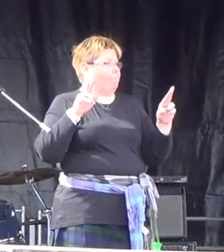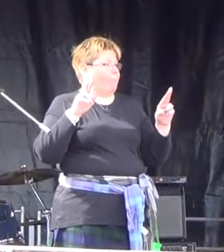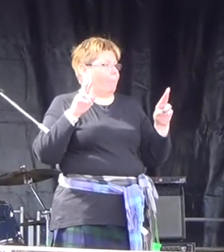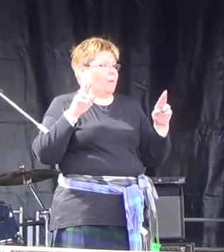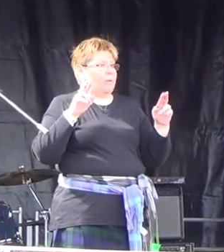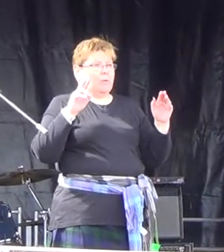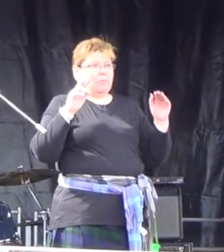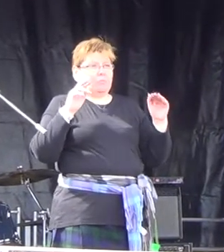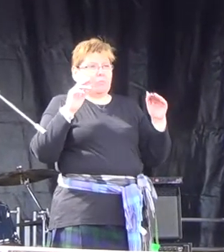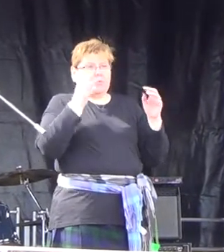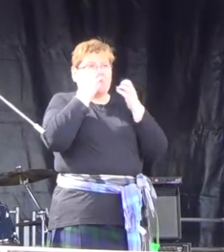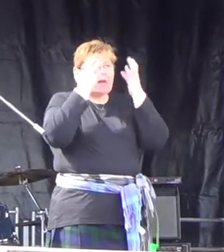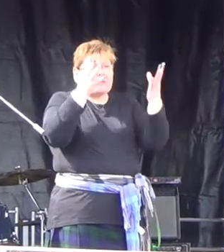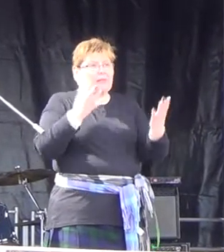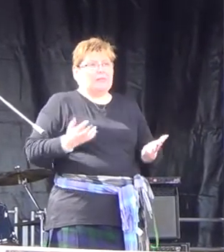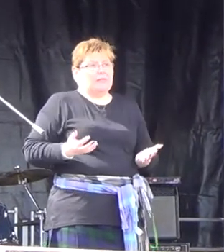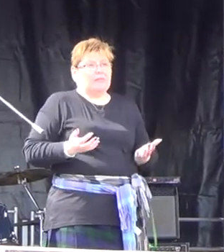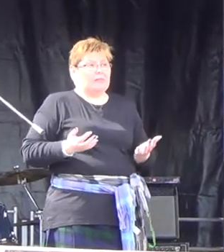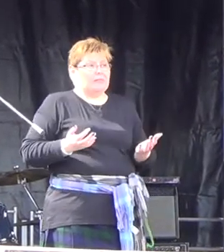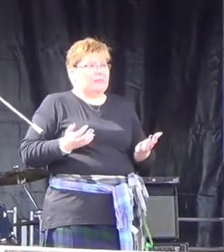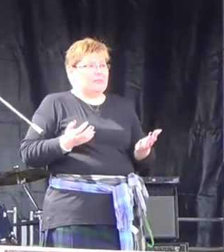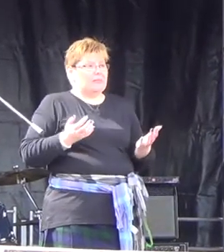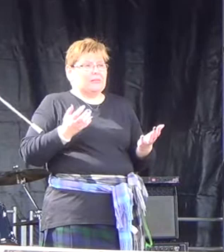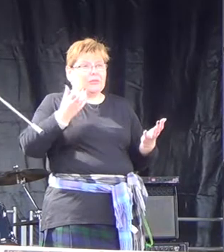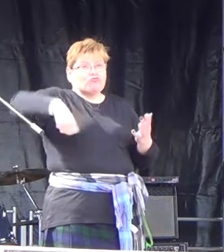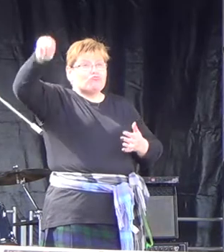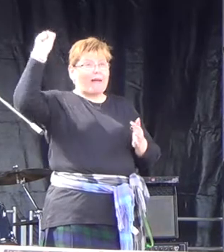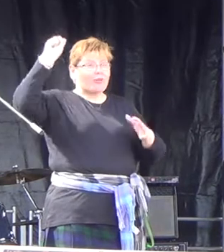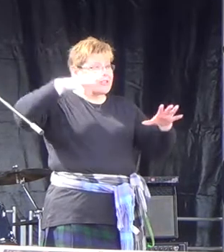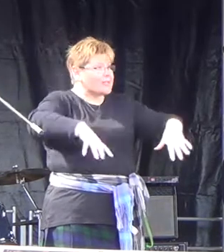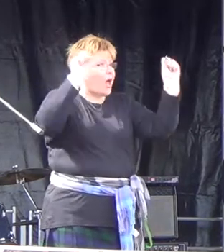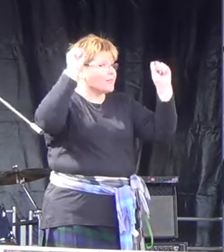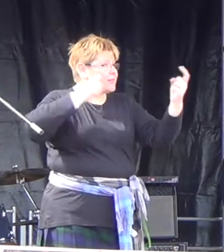It's absolutely wonderful. Has the revolution started?